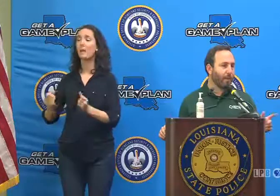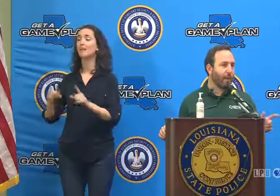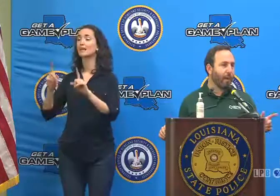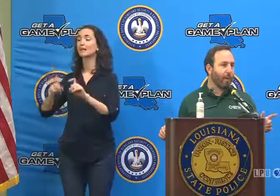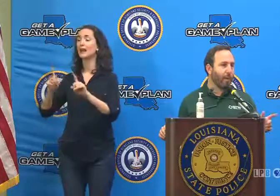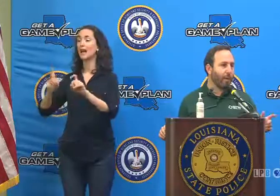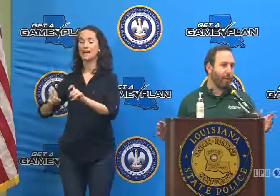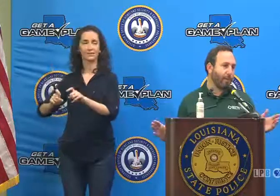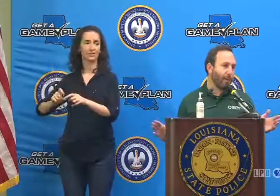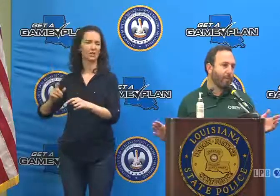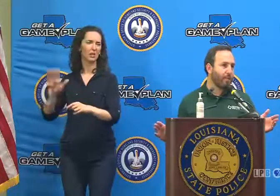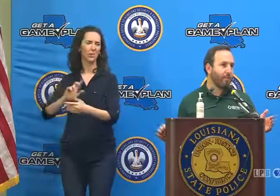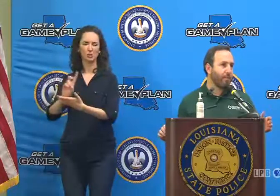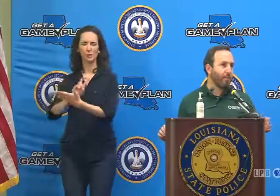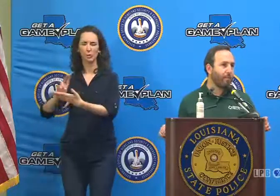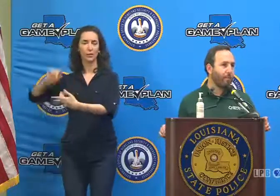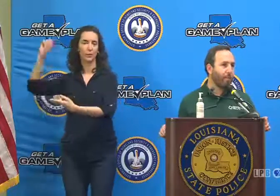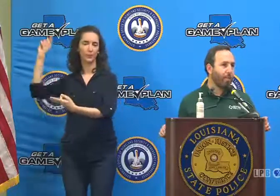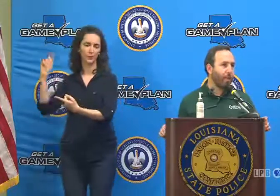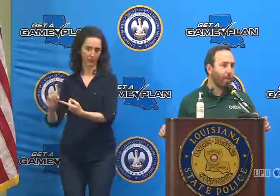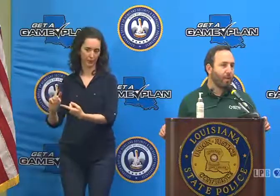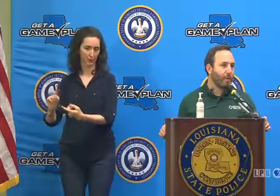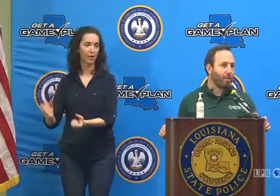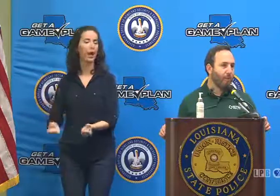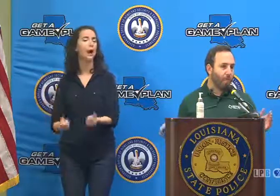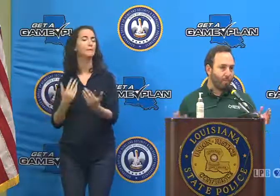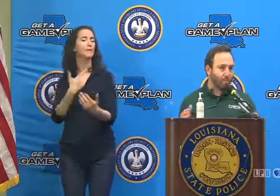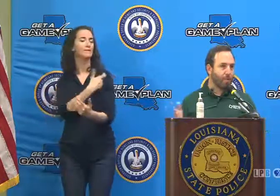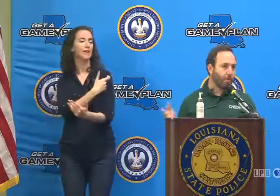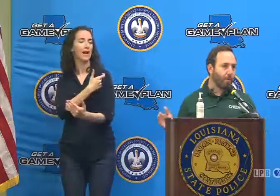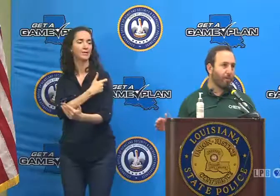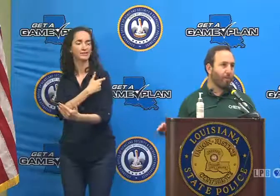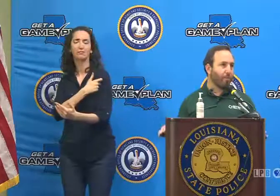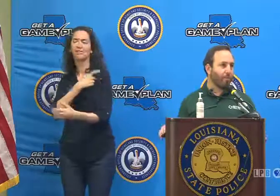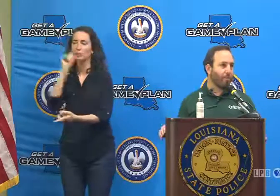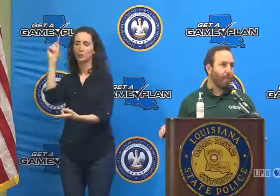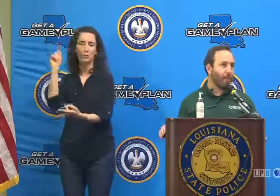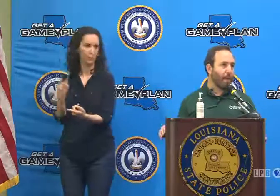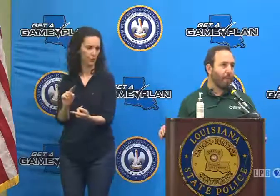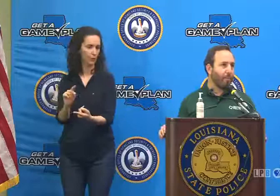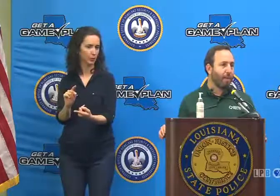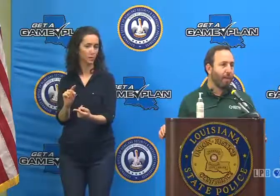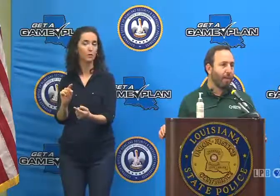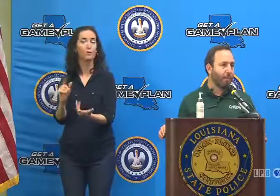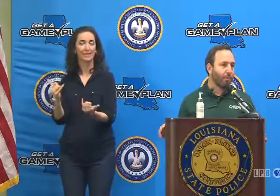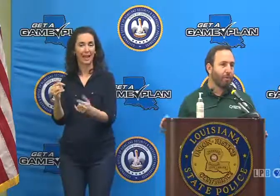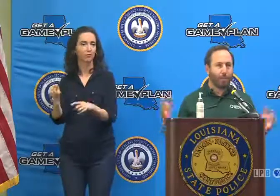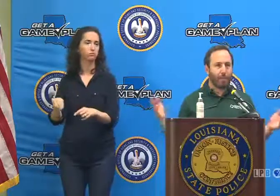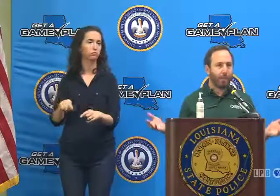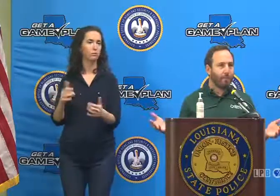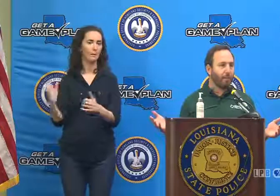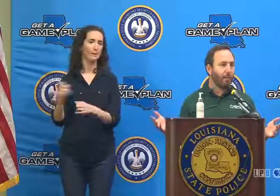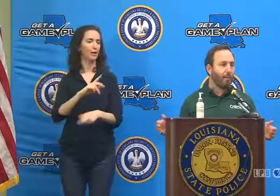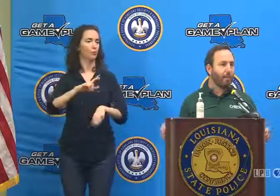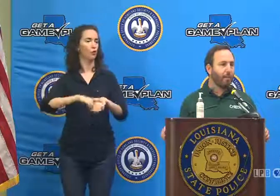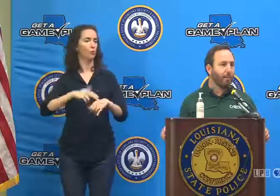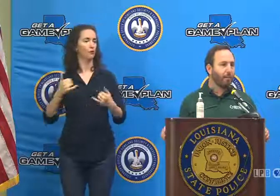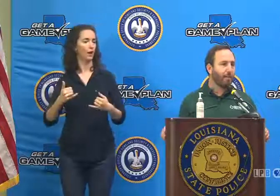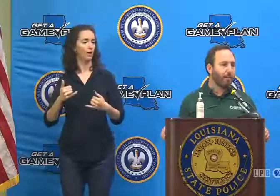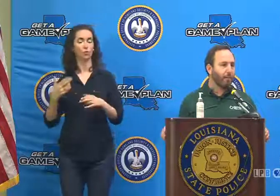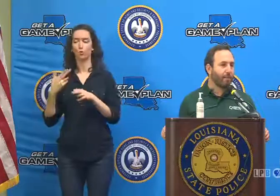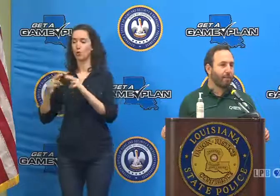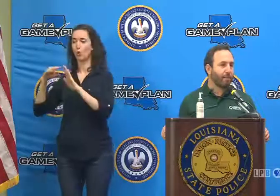weeks, as one might expect. And the vaccination volume went down as well. Both of those are now picking back up. And the majority of the